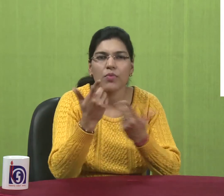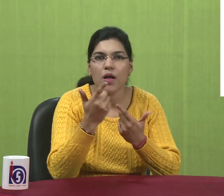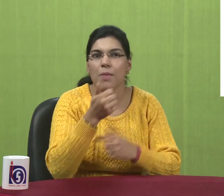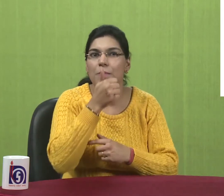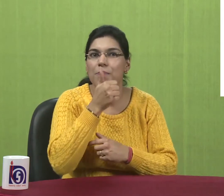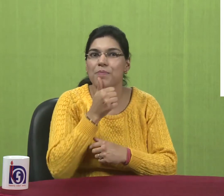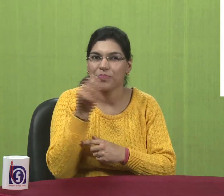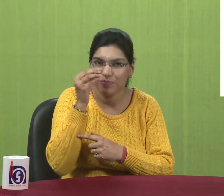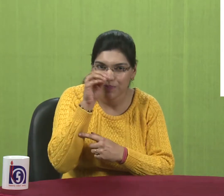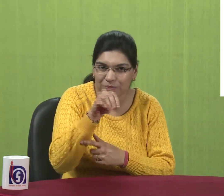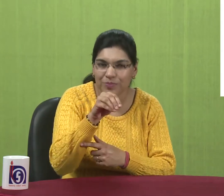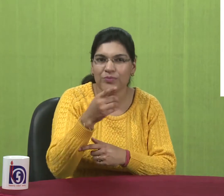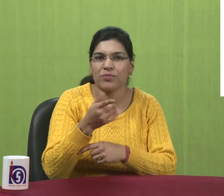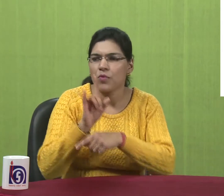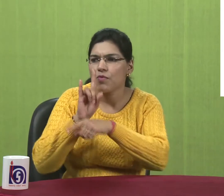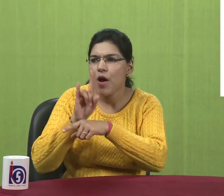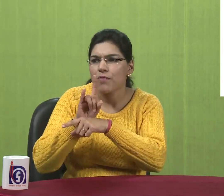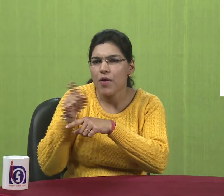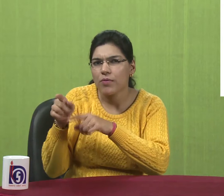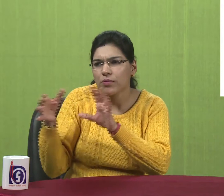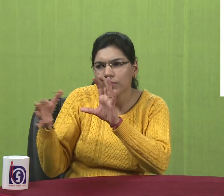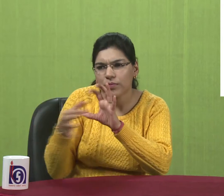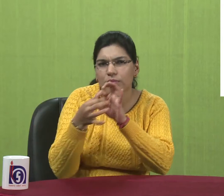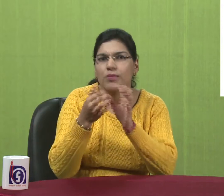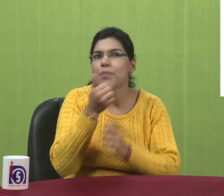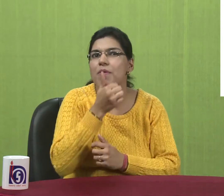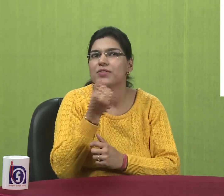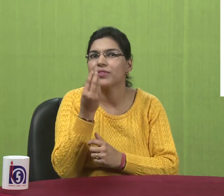connect the network and put the password of the Wi-Fi.